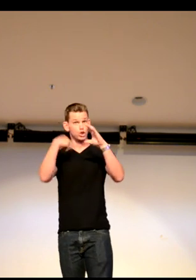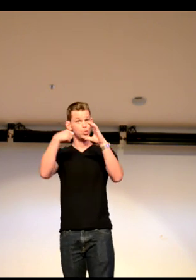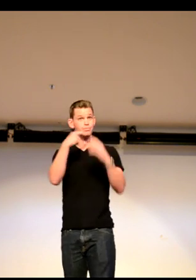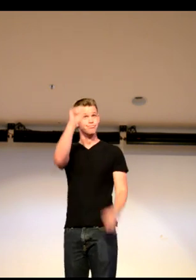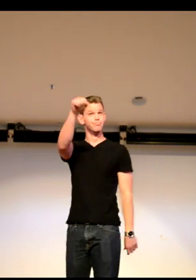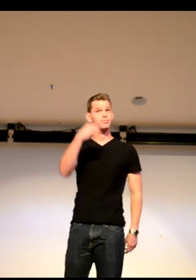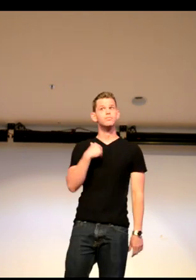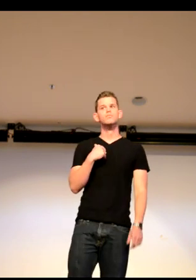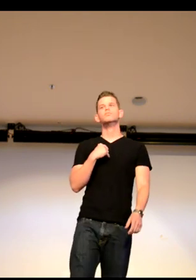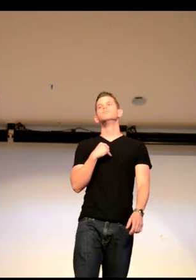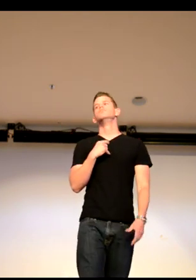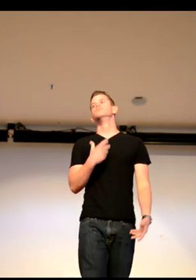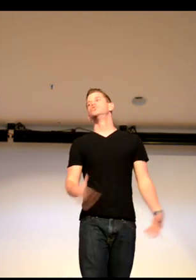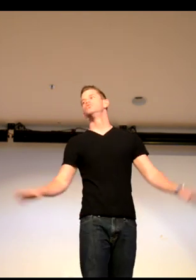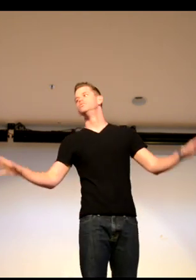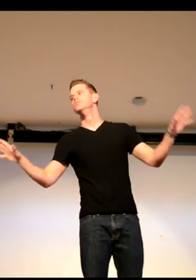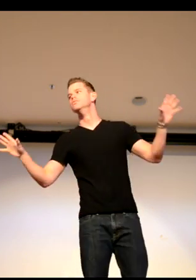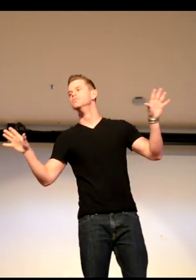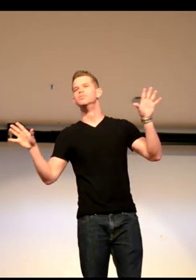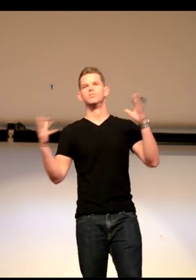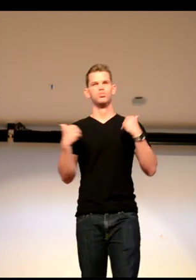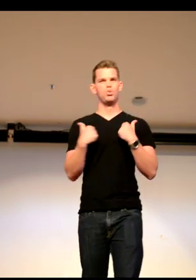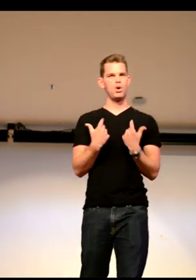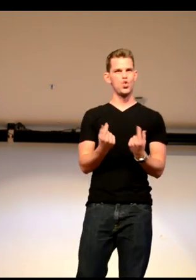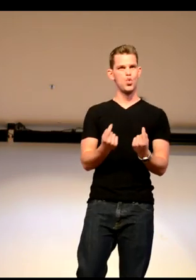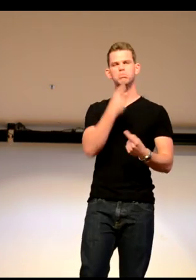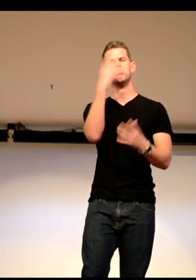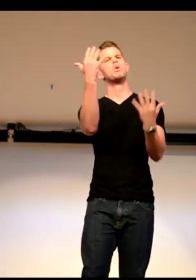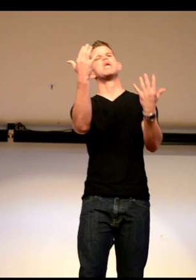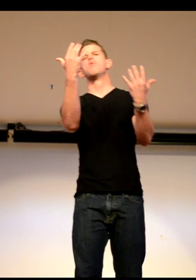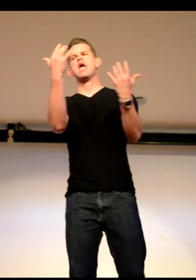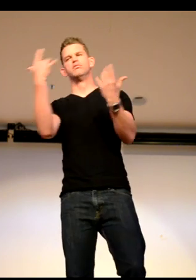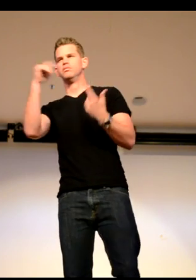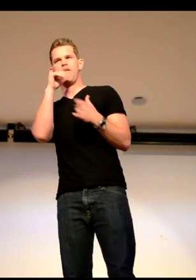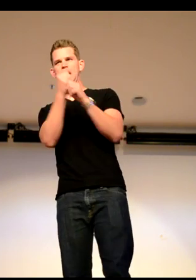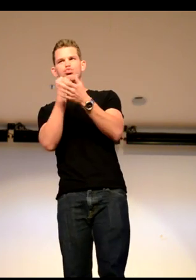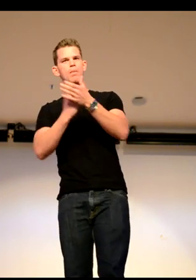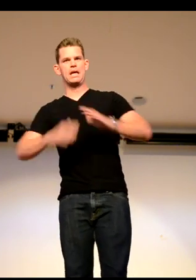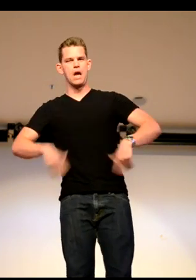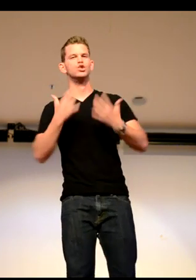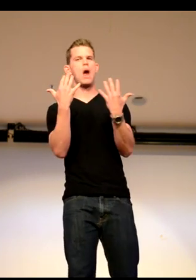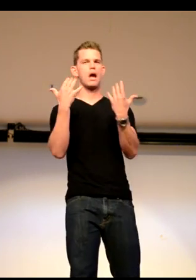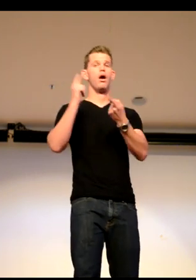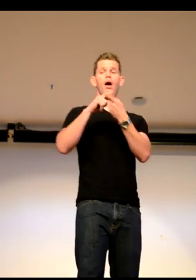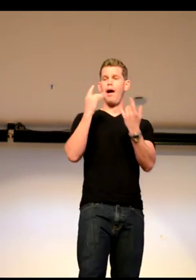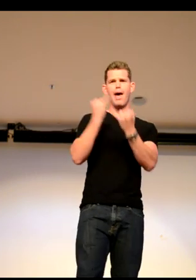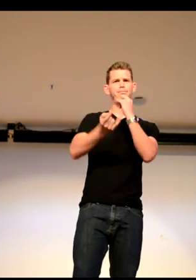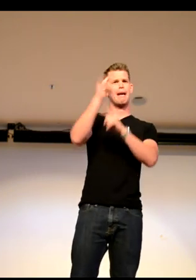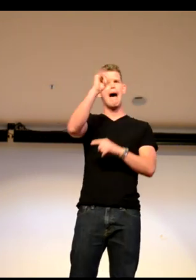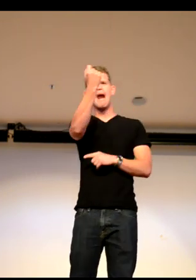people are going to watch me on this show? And I was like, oh my God, what am I supposed to do? And I said, wait a minute, wait a minute. I didn't get the script yet until